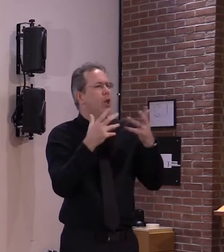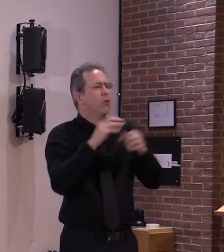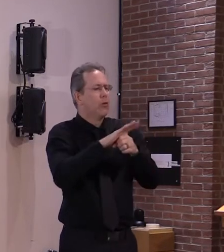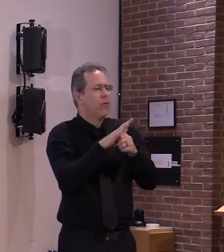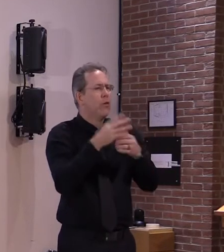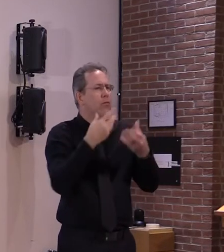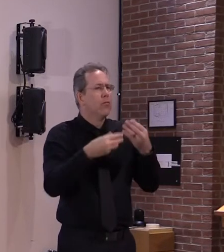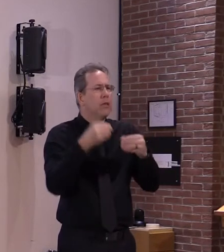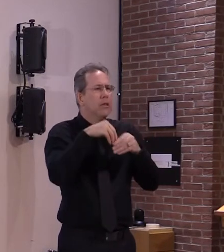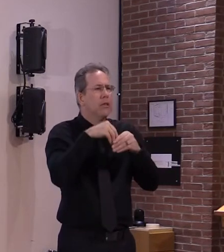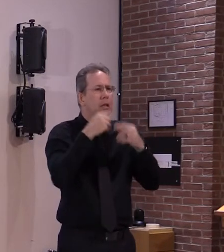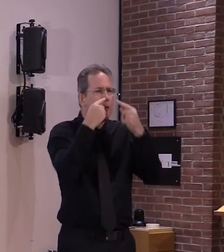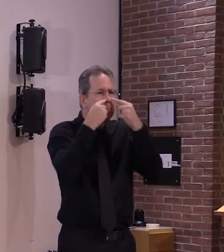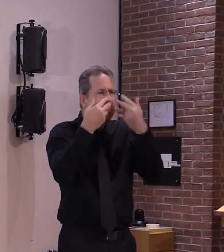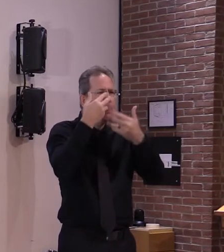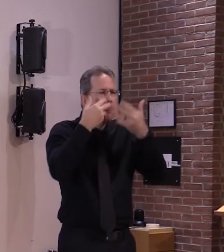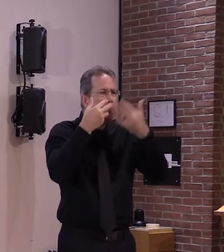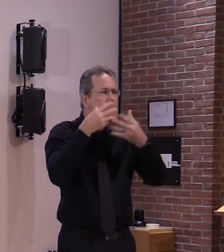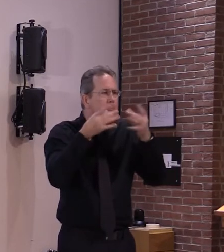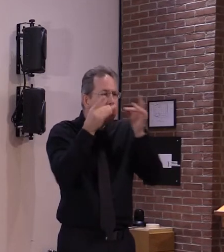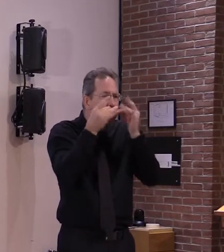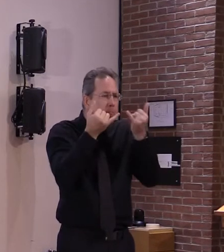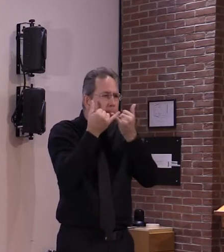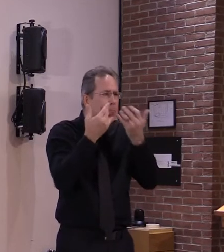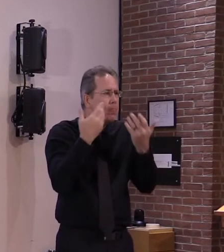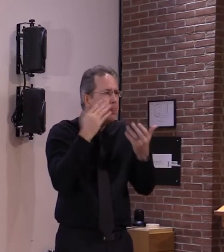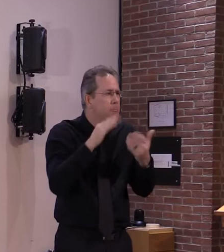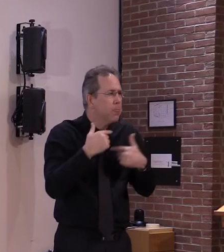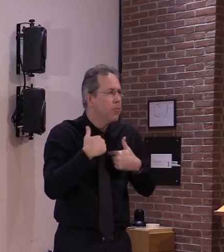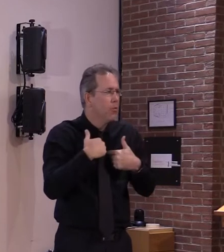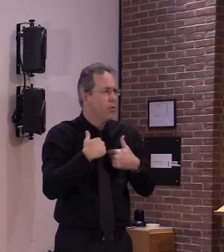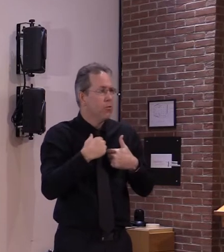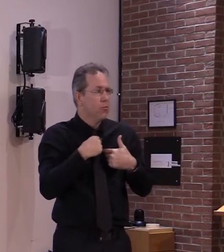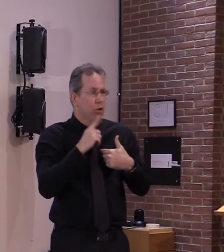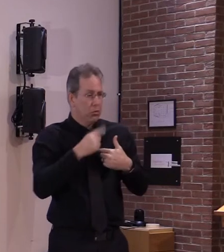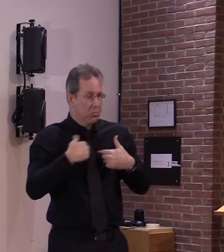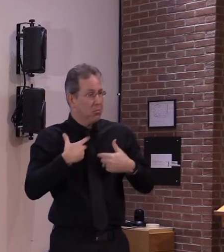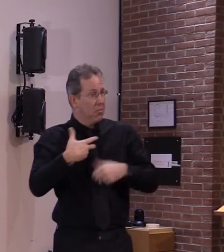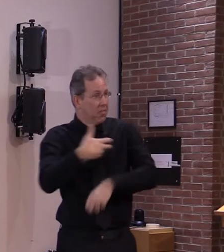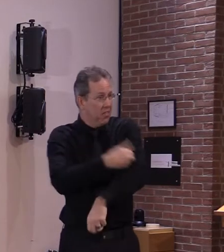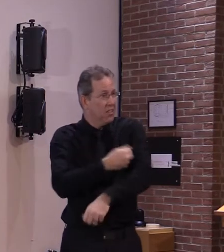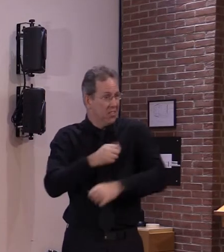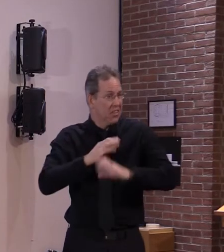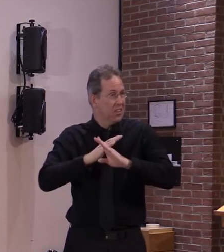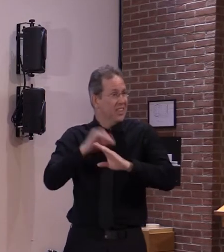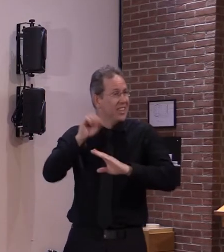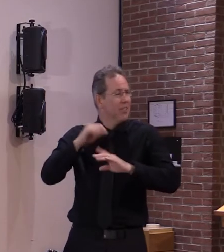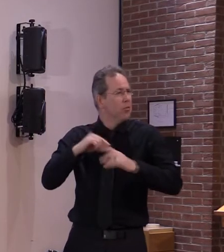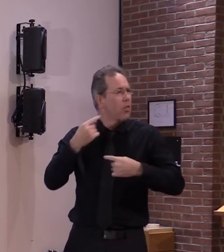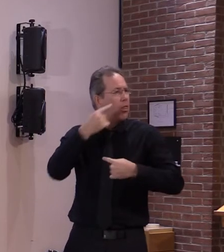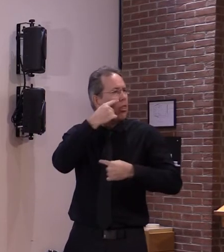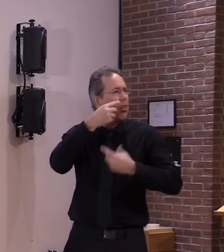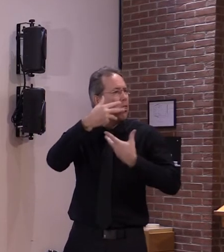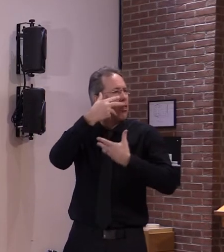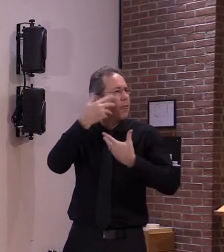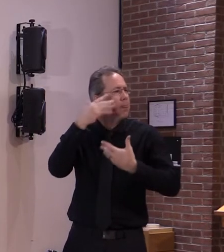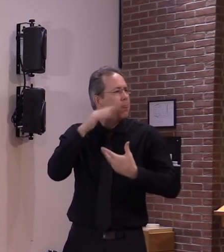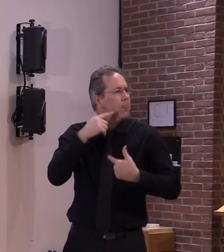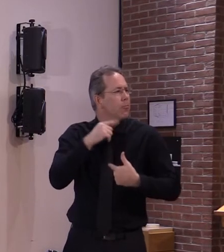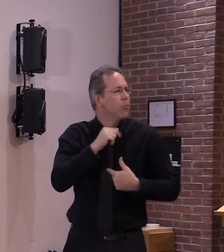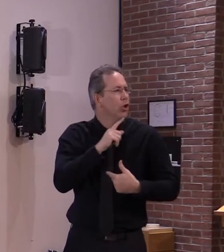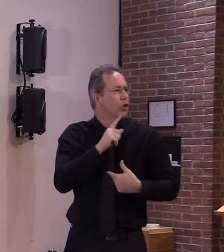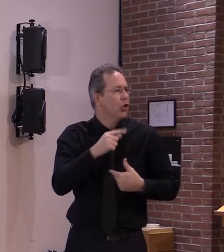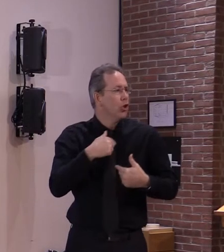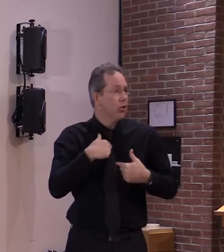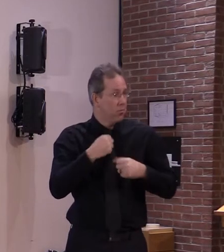vaccinated person will have made against the virus will prevent them from getting sick however those same antibodies